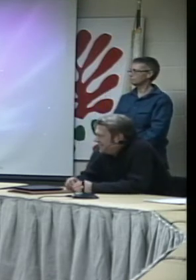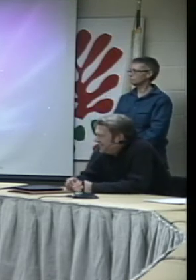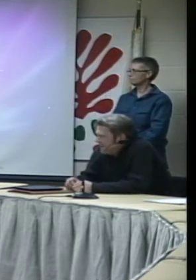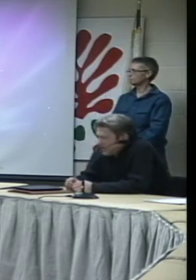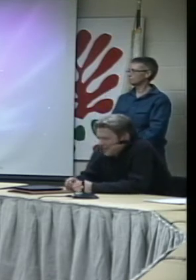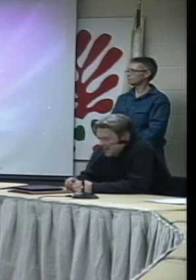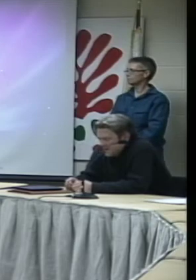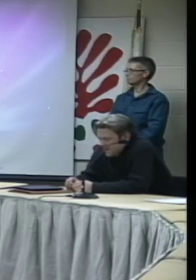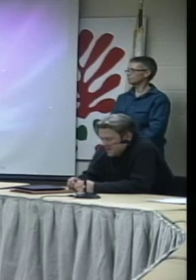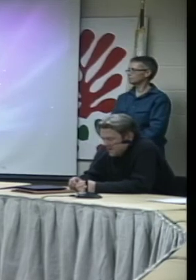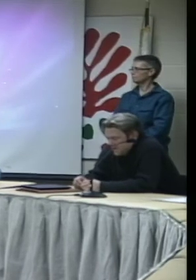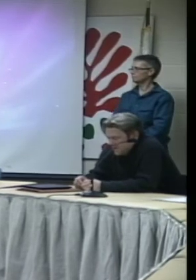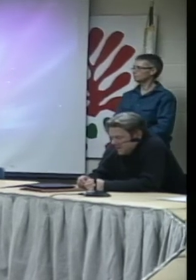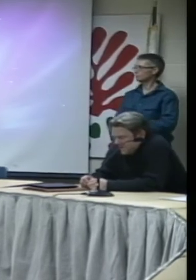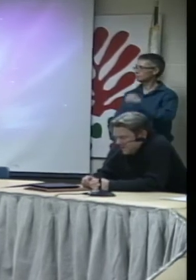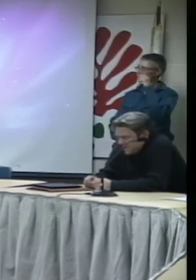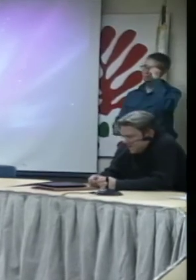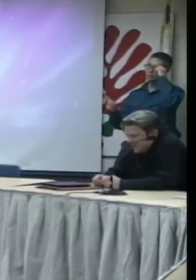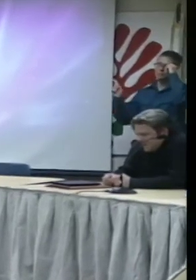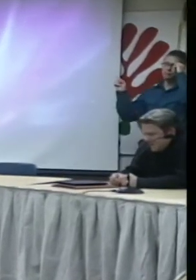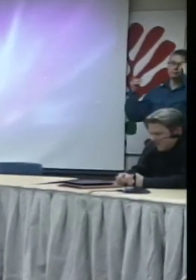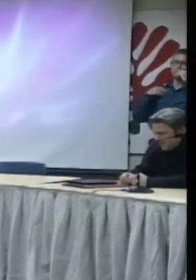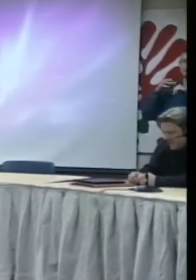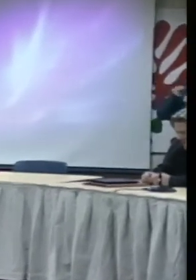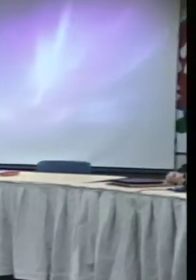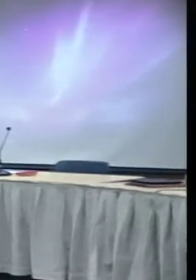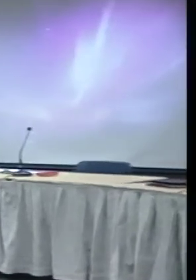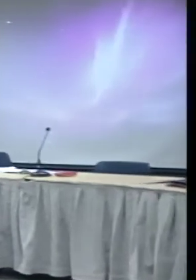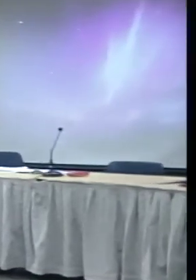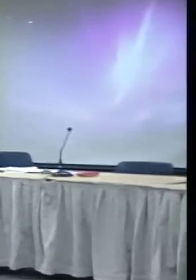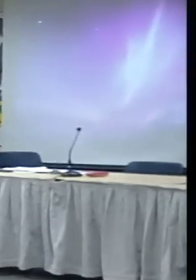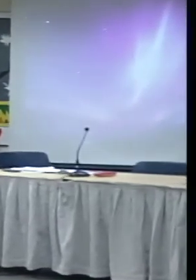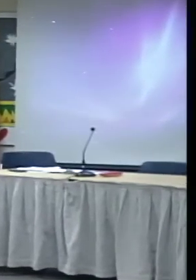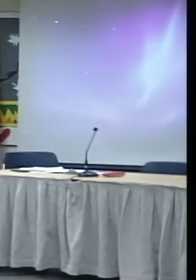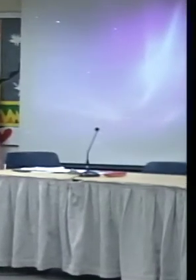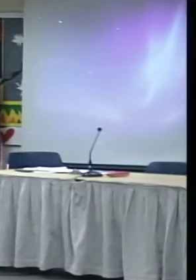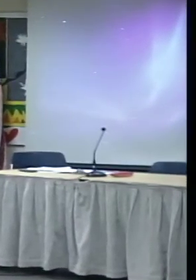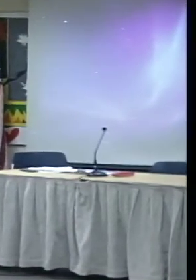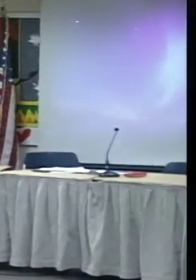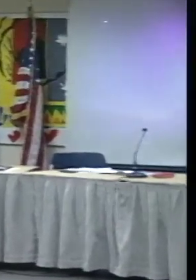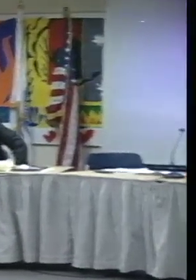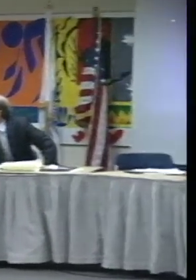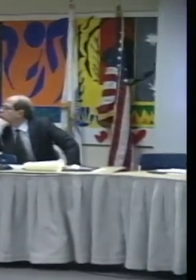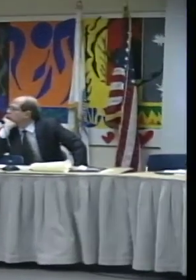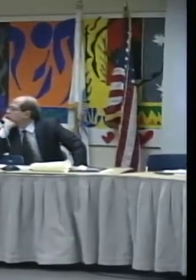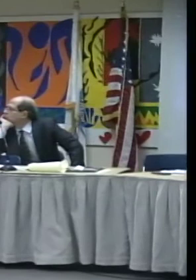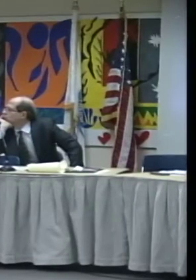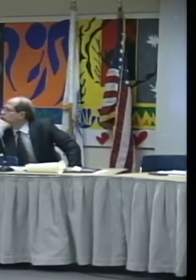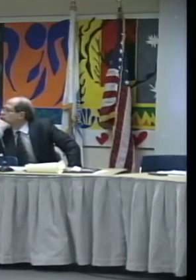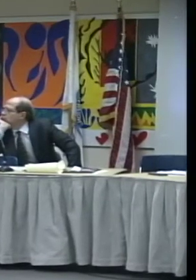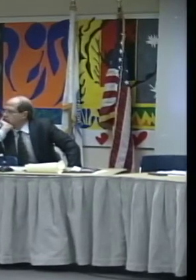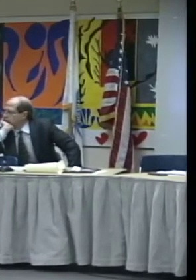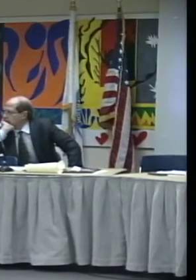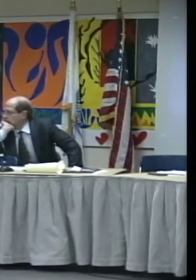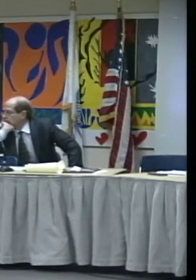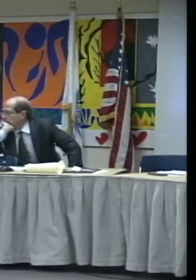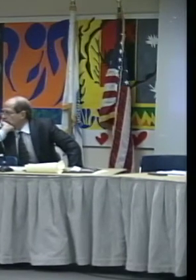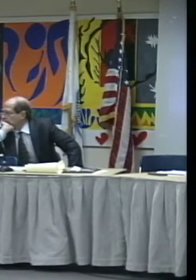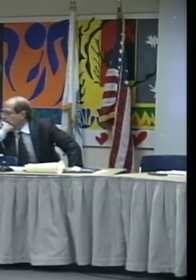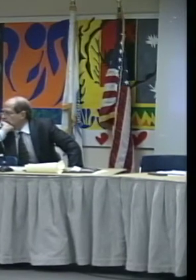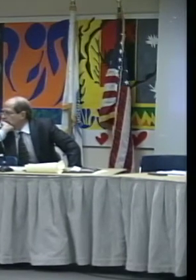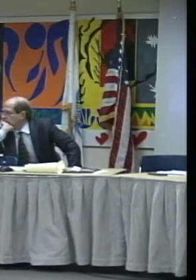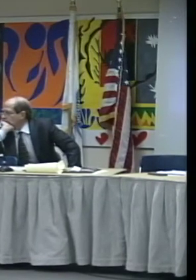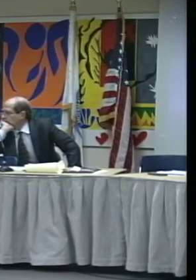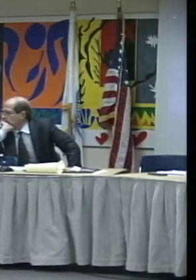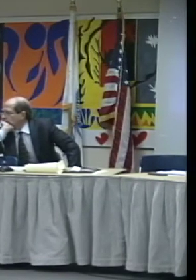And he has a nationally syndicated show right now and he thanks NCTV for being involved in that and